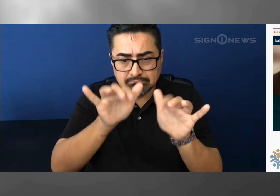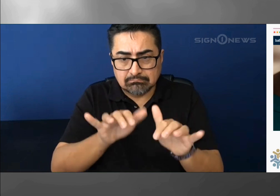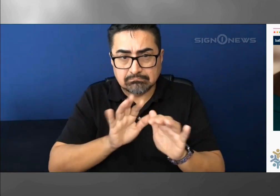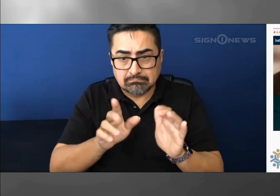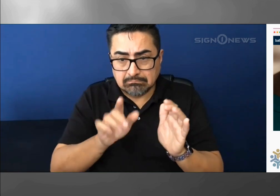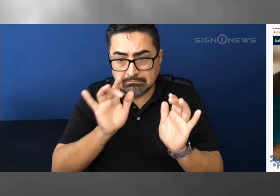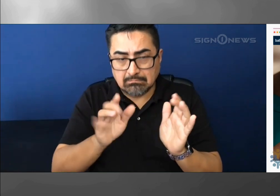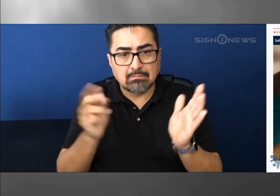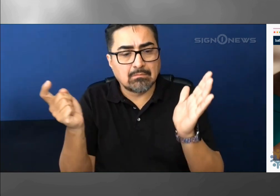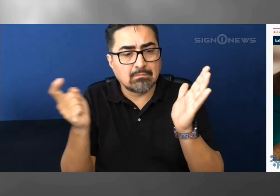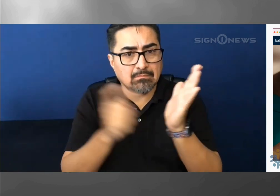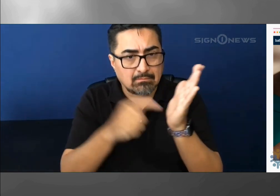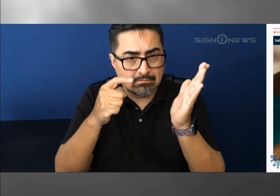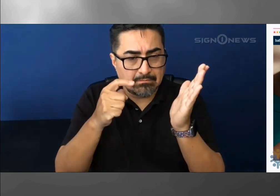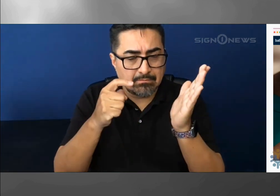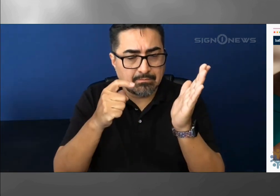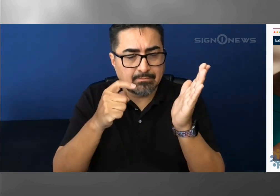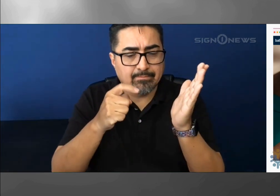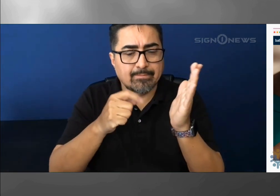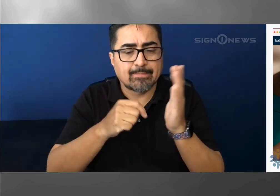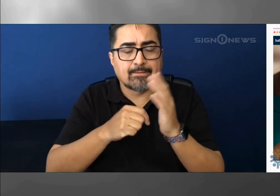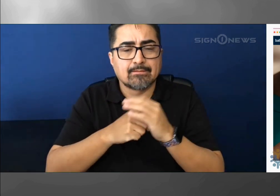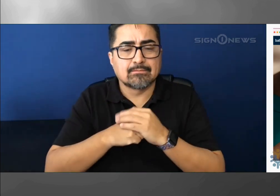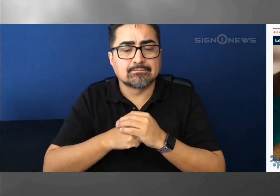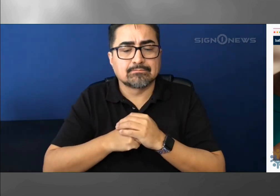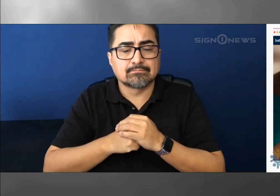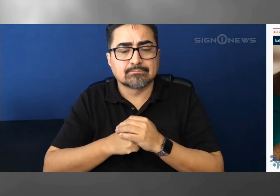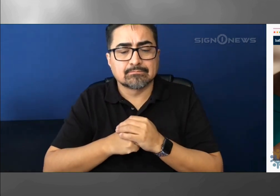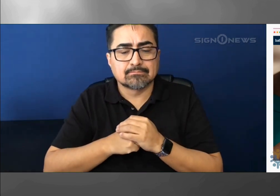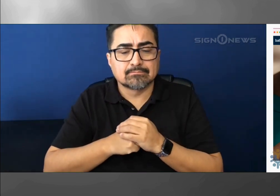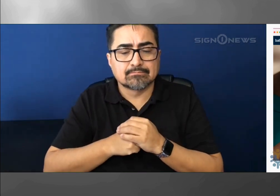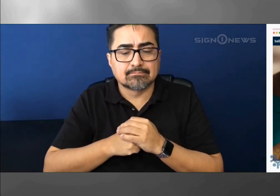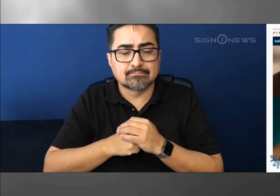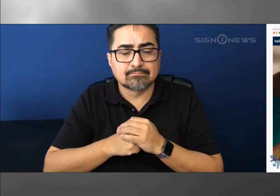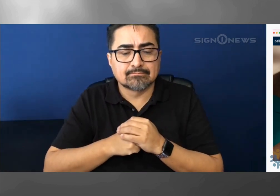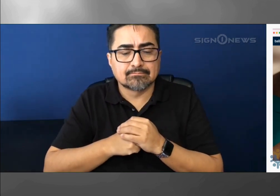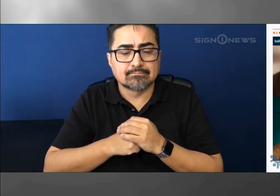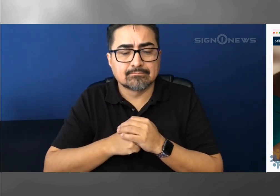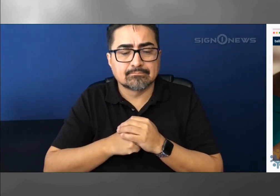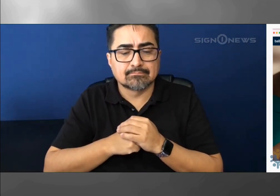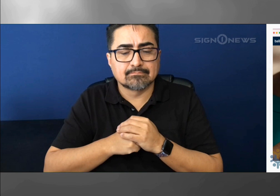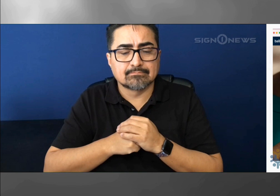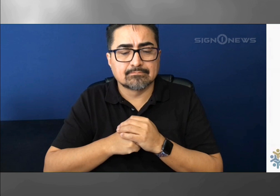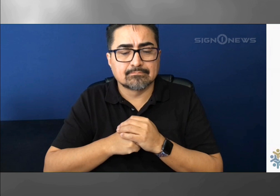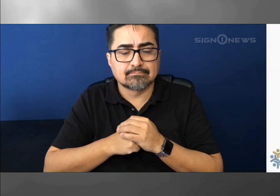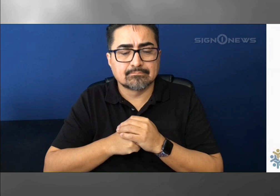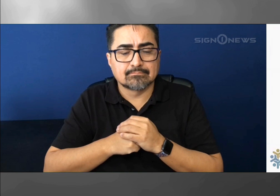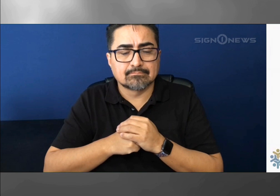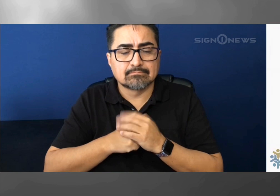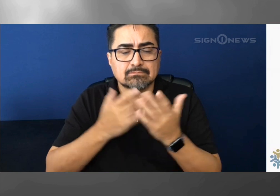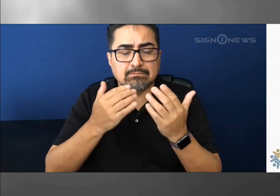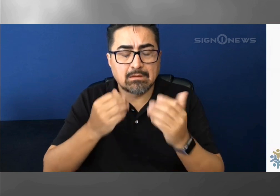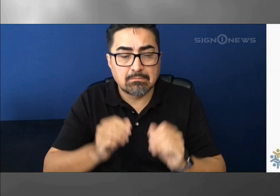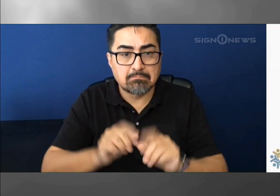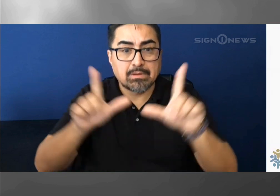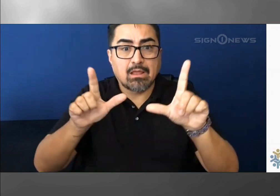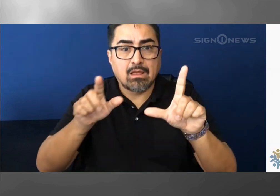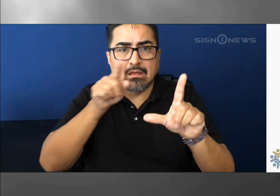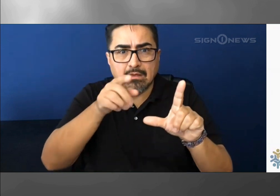for self-information. They will ask for your first names and your last names and your third